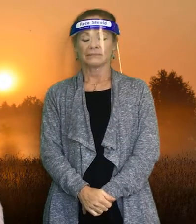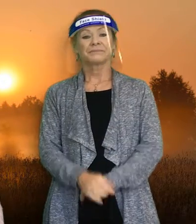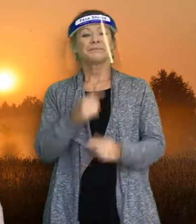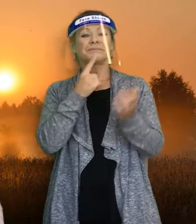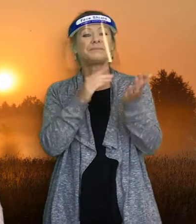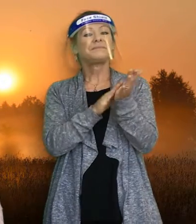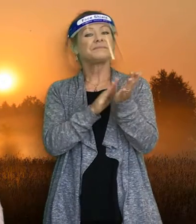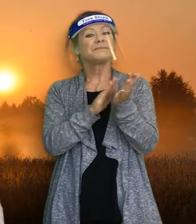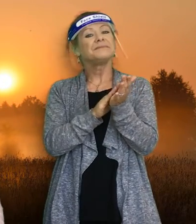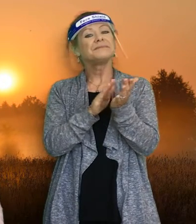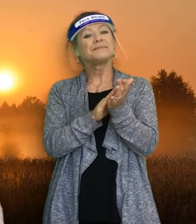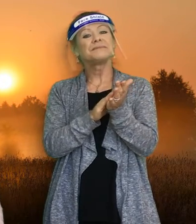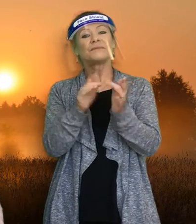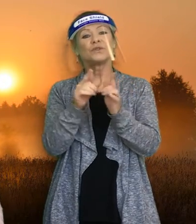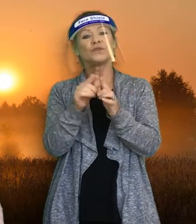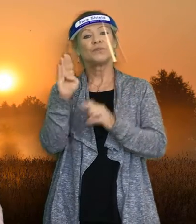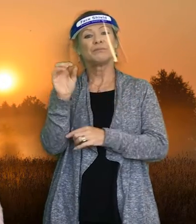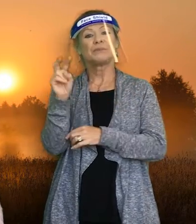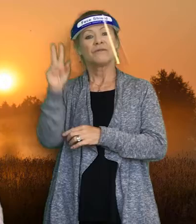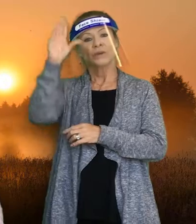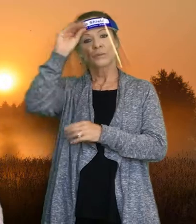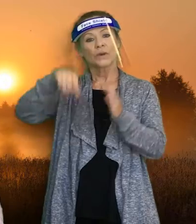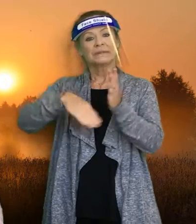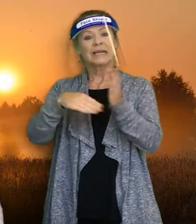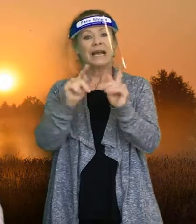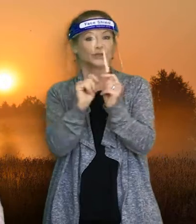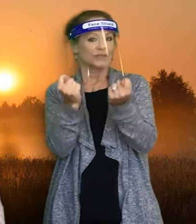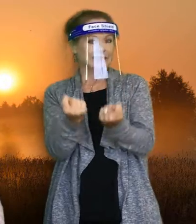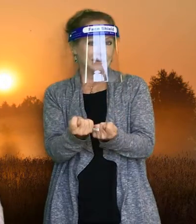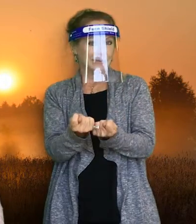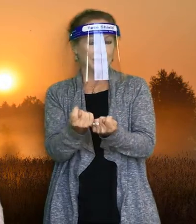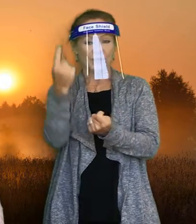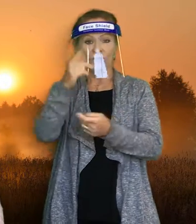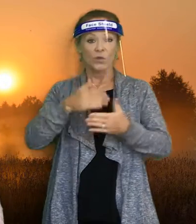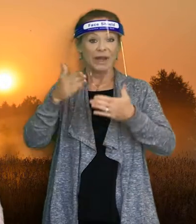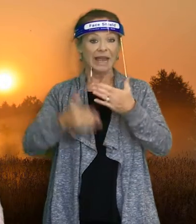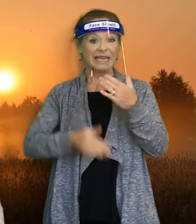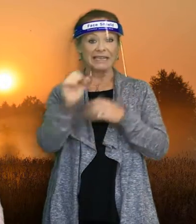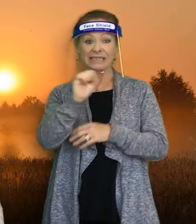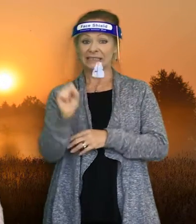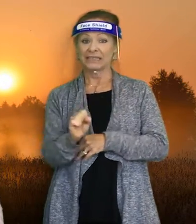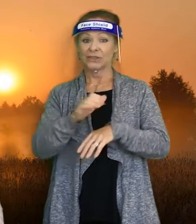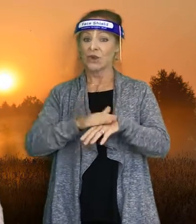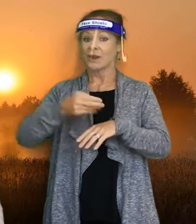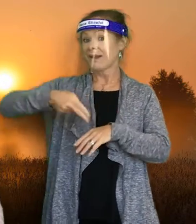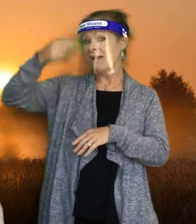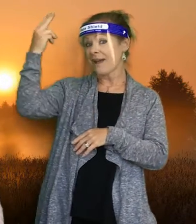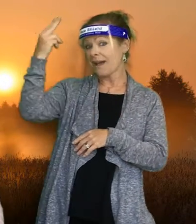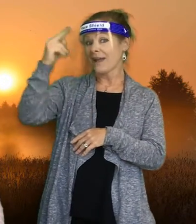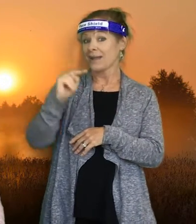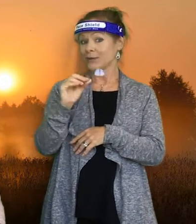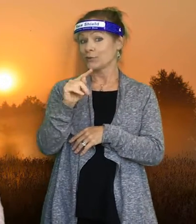Congratulations to the Beverage Boys soccer team for ending their season on a high note.